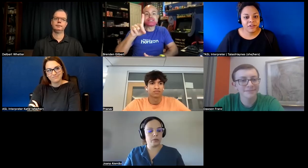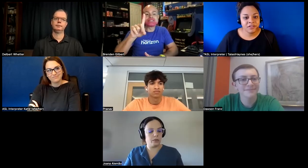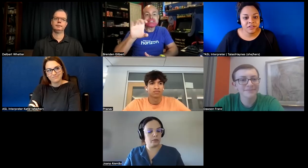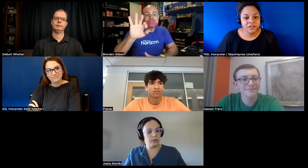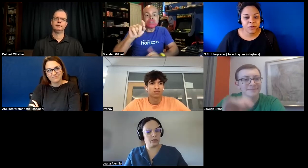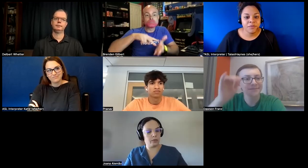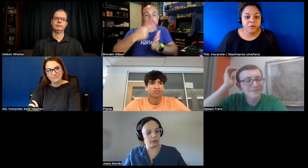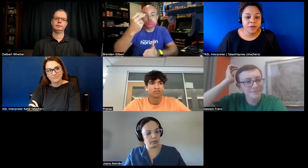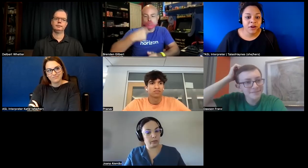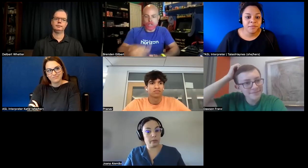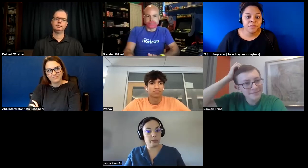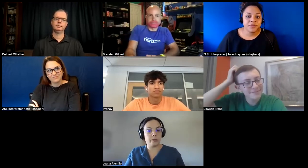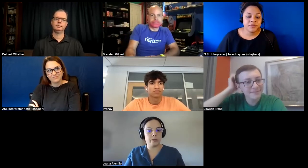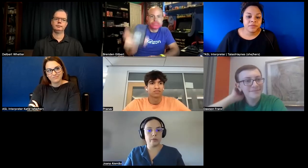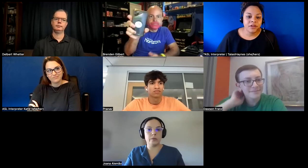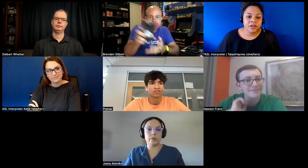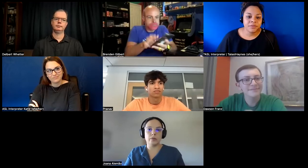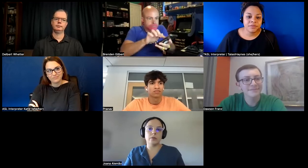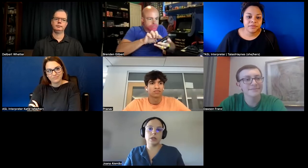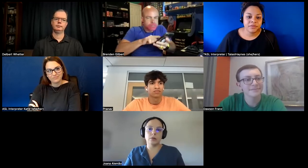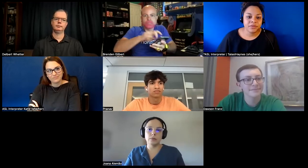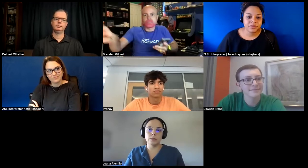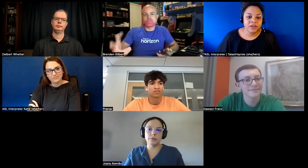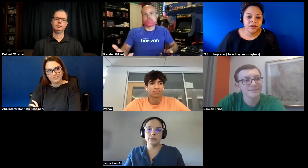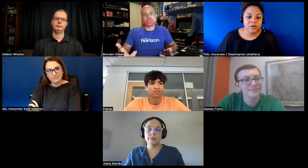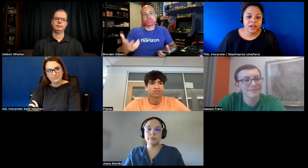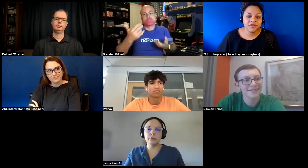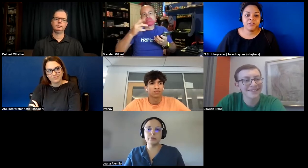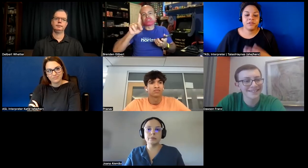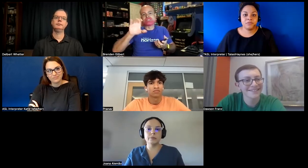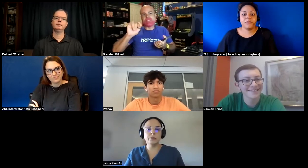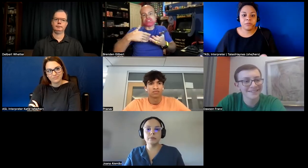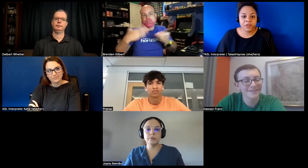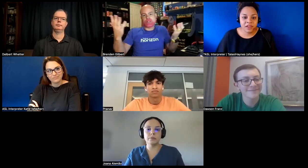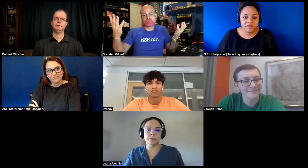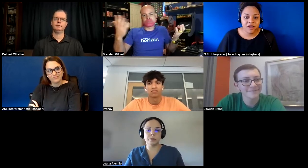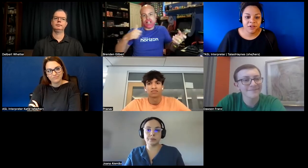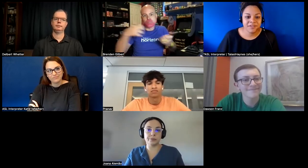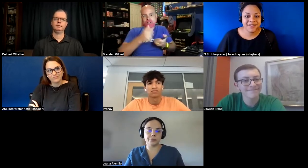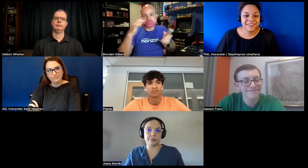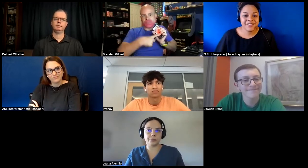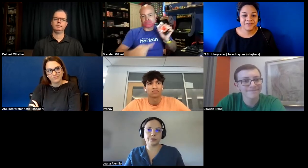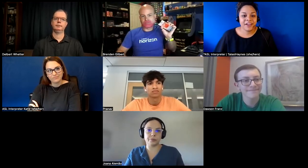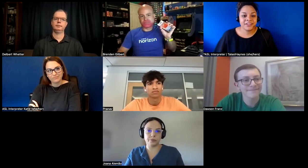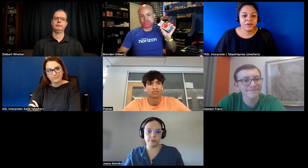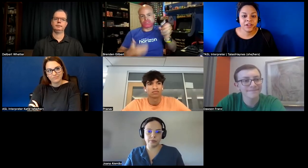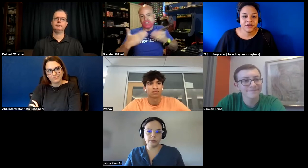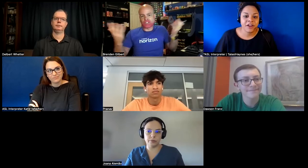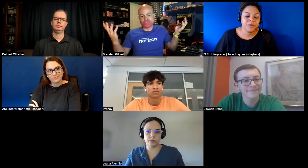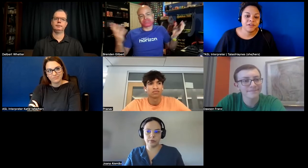to to swipe that would be great um you know i have to to get both hands out it's a it's a defect you know i can crash because